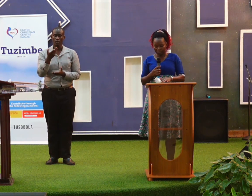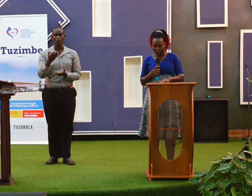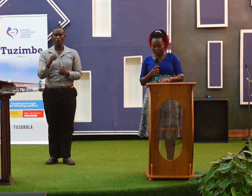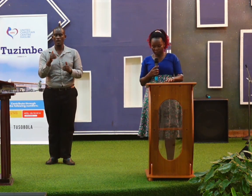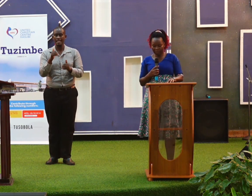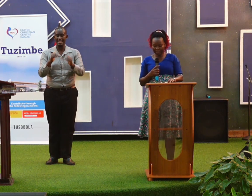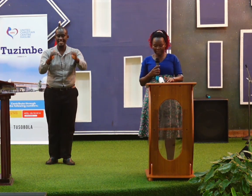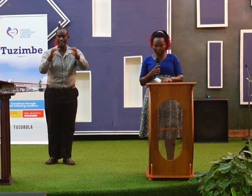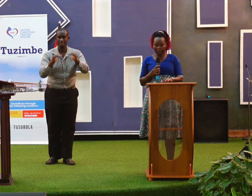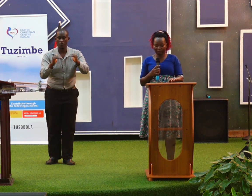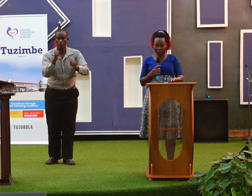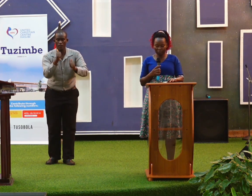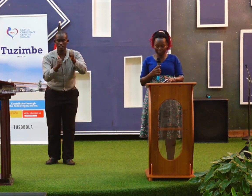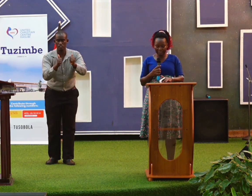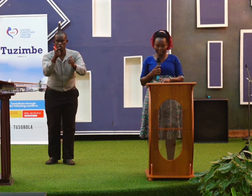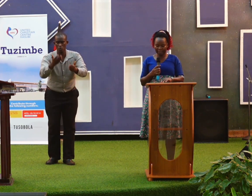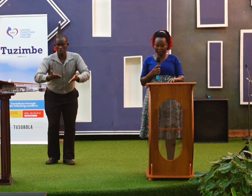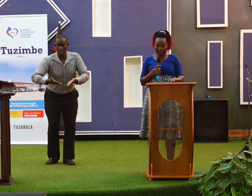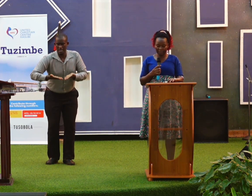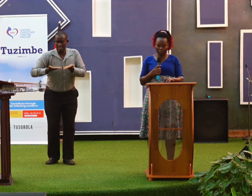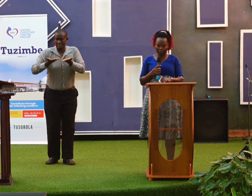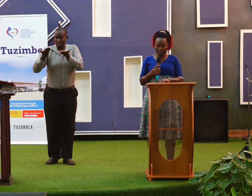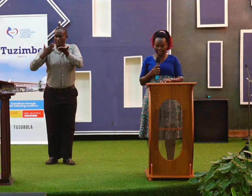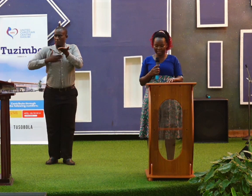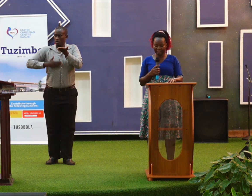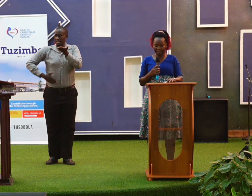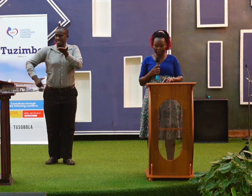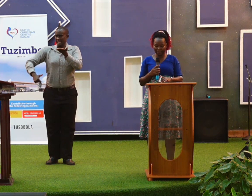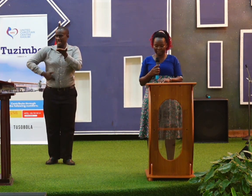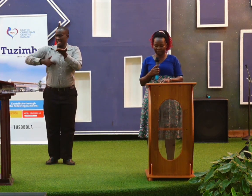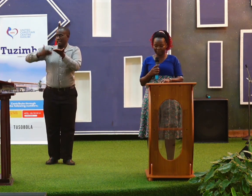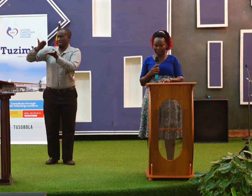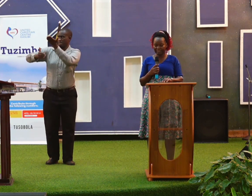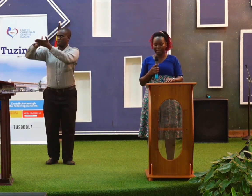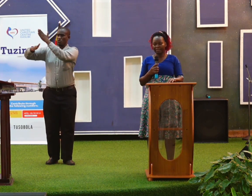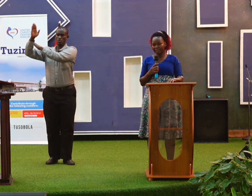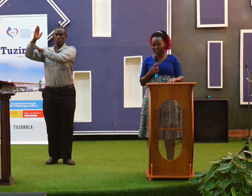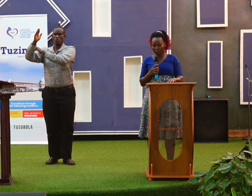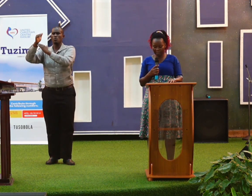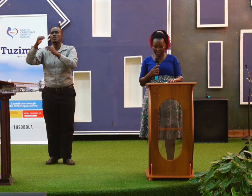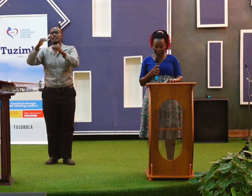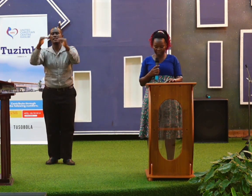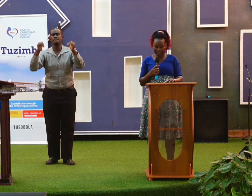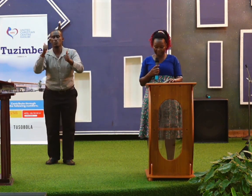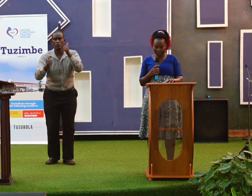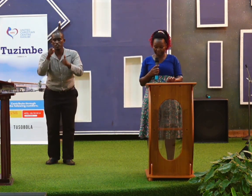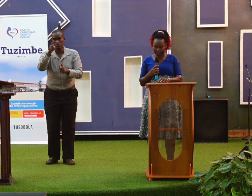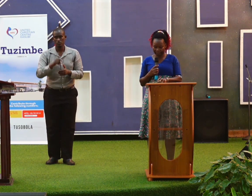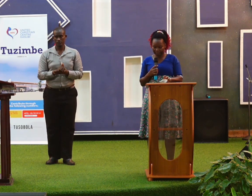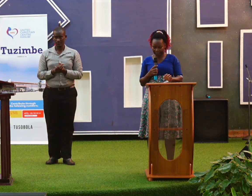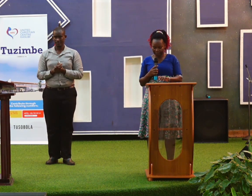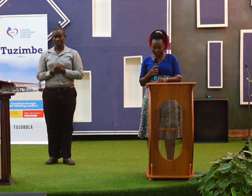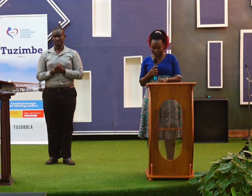to which level have you reached in giving in your body as a living sacrifice that is holy and pleasing.